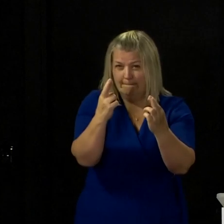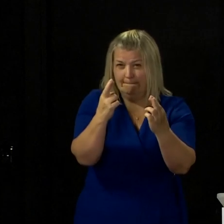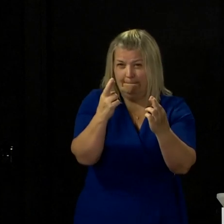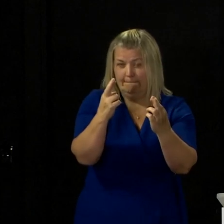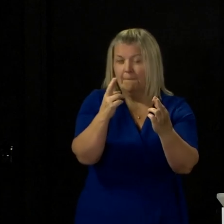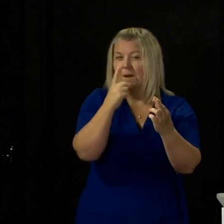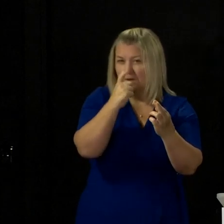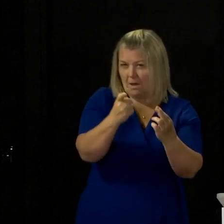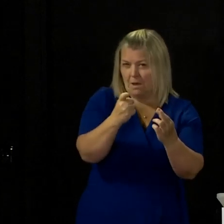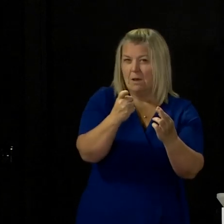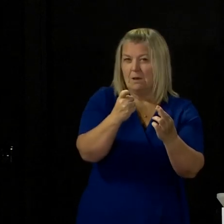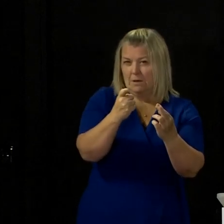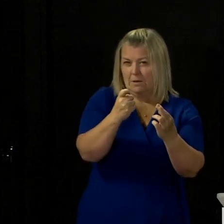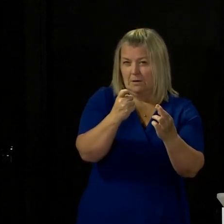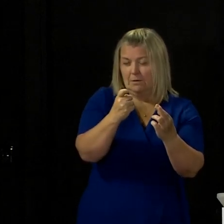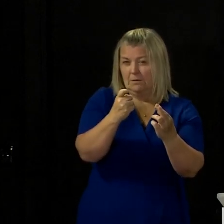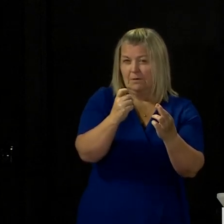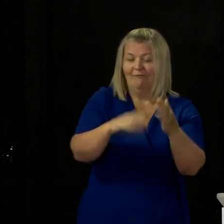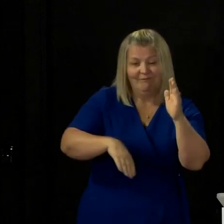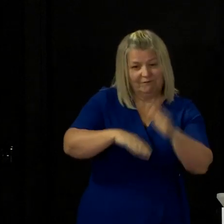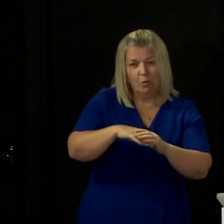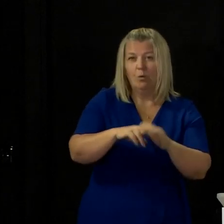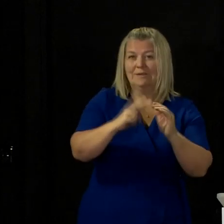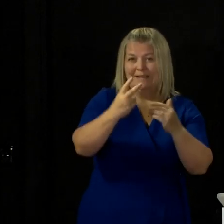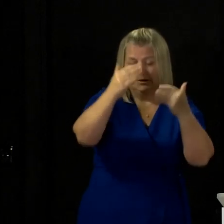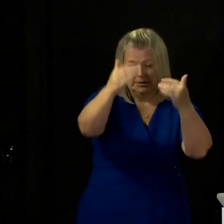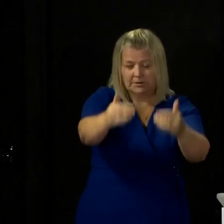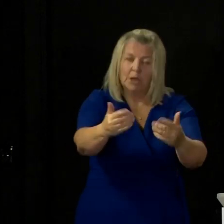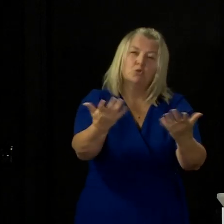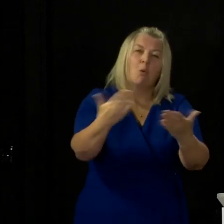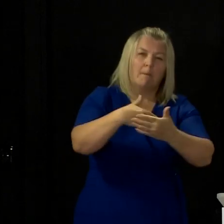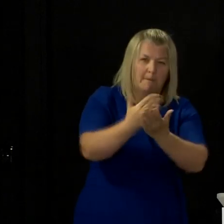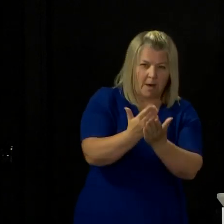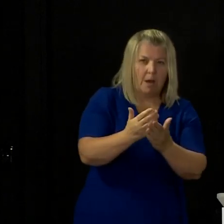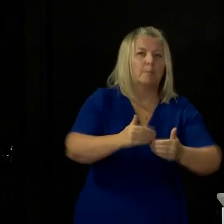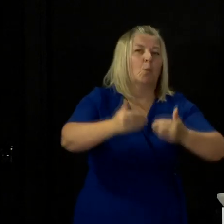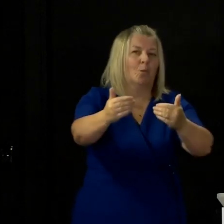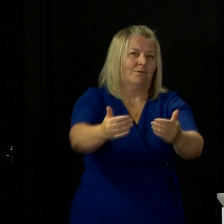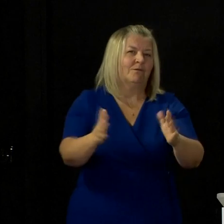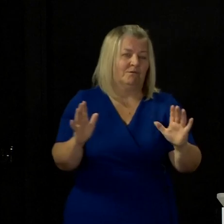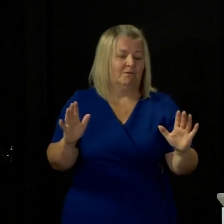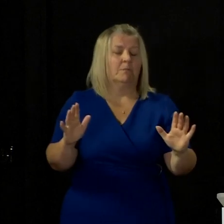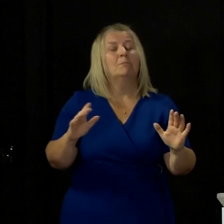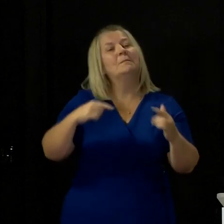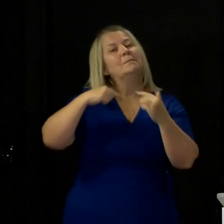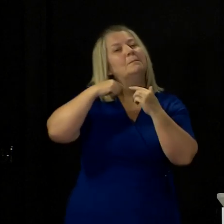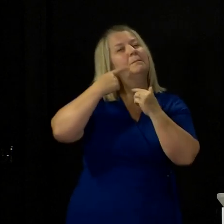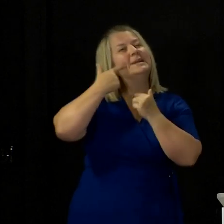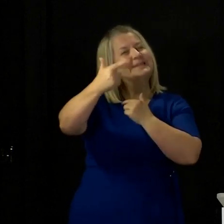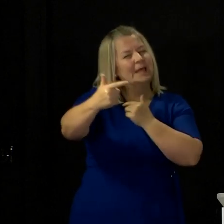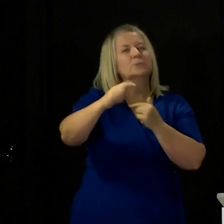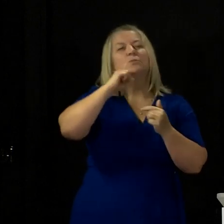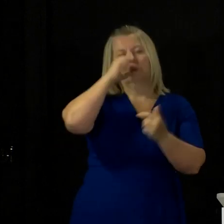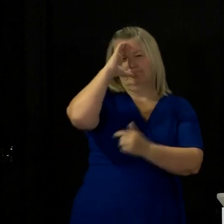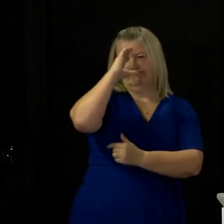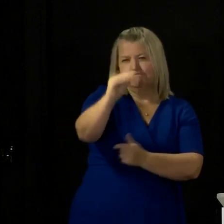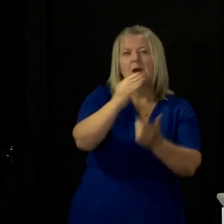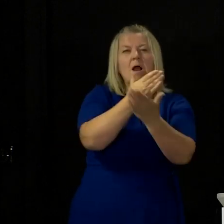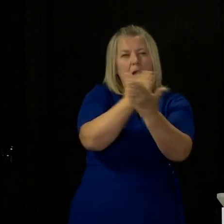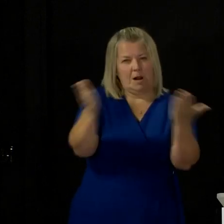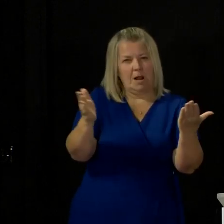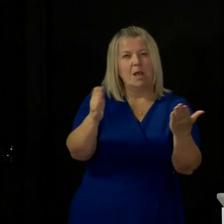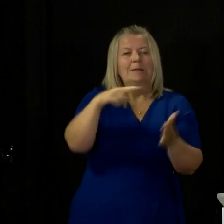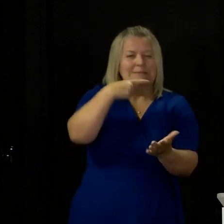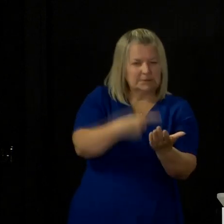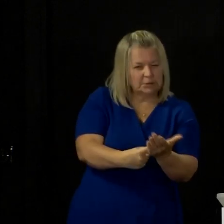or in part but these are decisions that we will take next week and I will outline in the way that I always do what those decisions are and what the